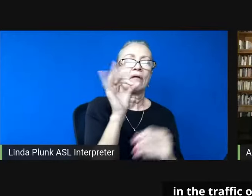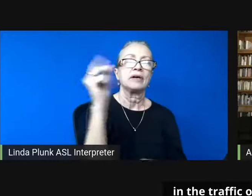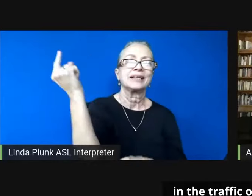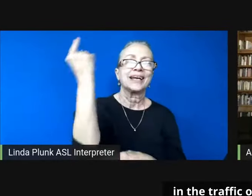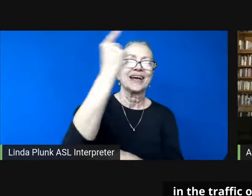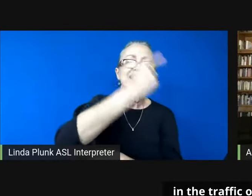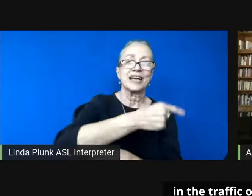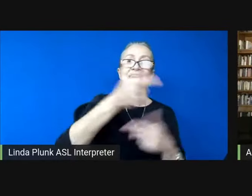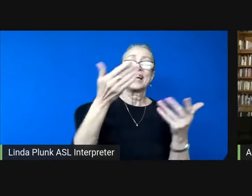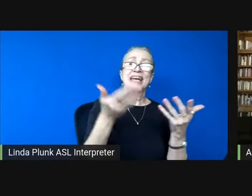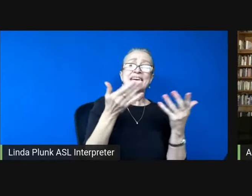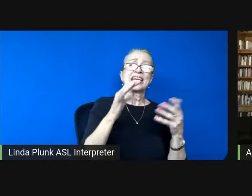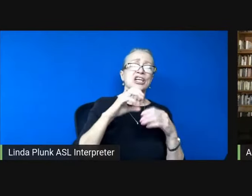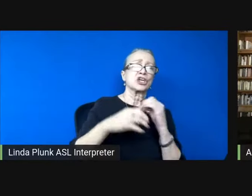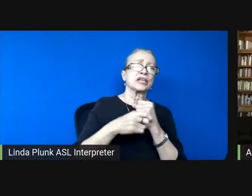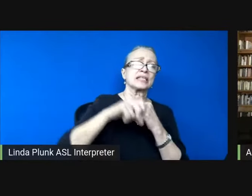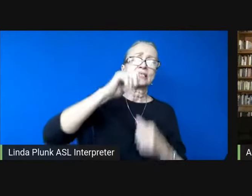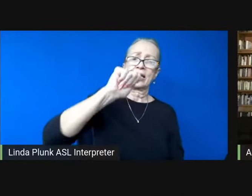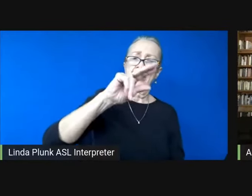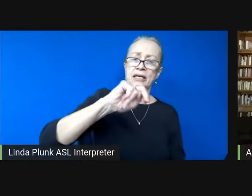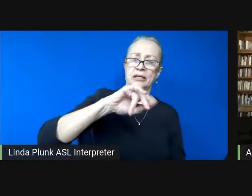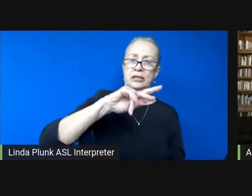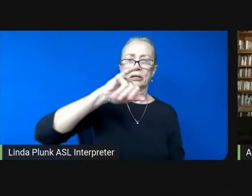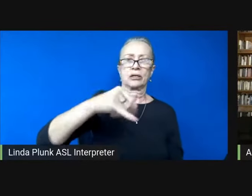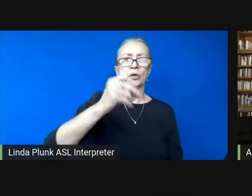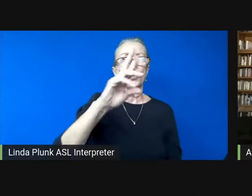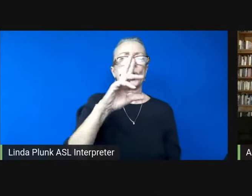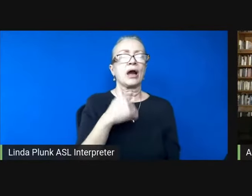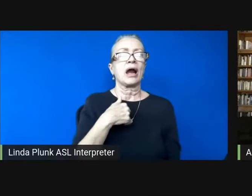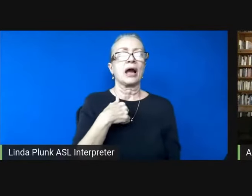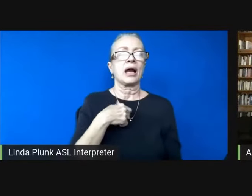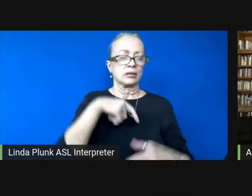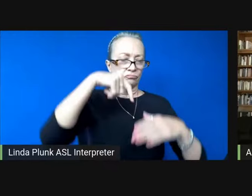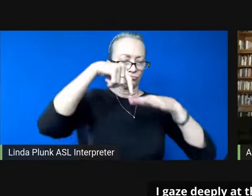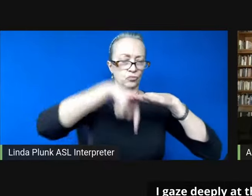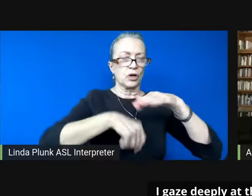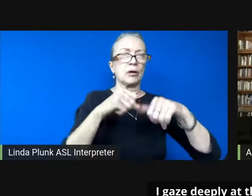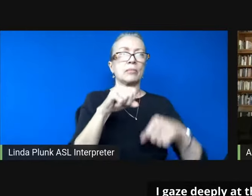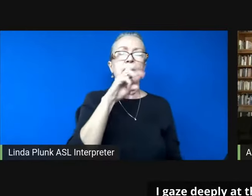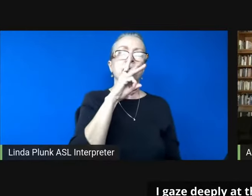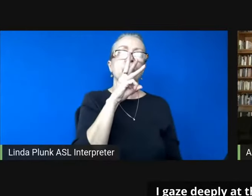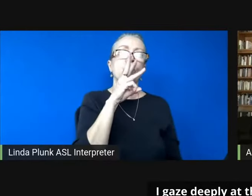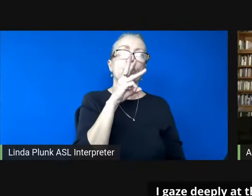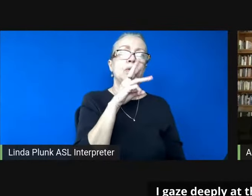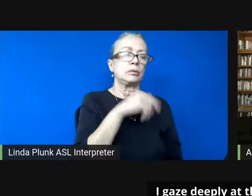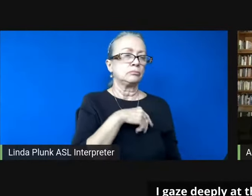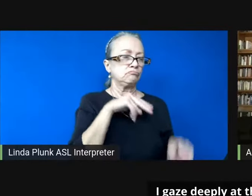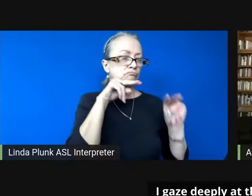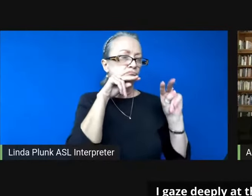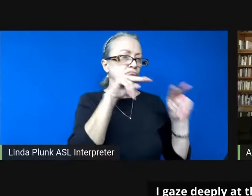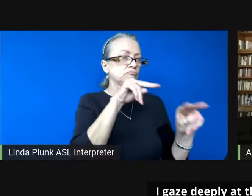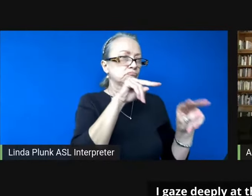is the anchor i drop into the depths of teal water i gaze deeply at the